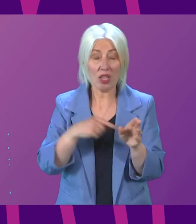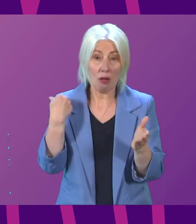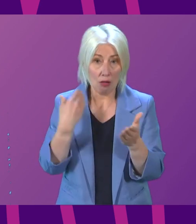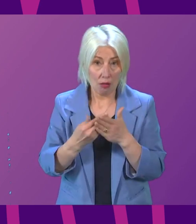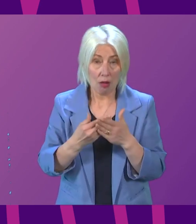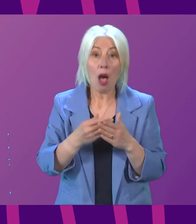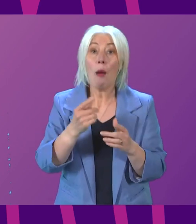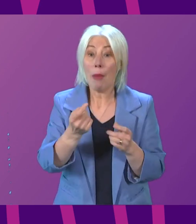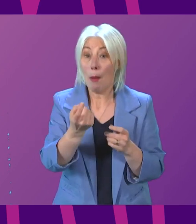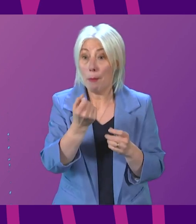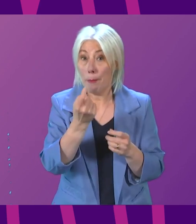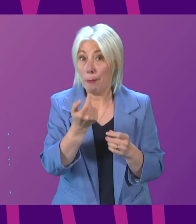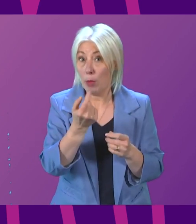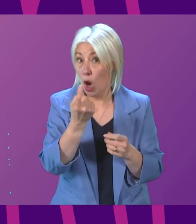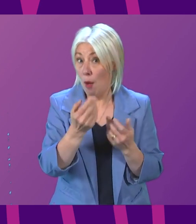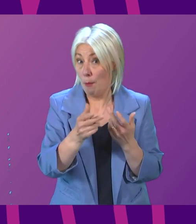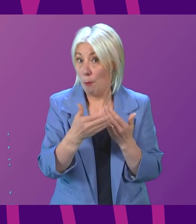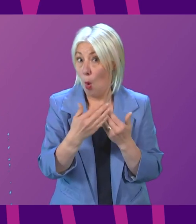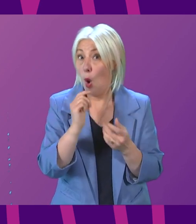pipeline of many more due to join.